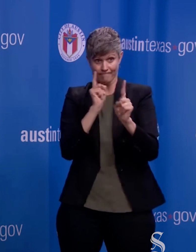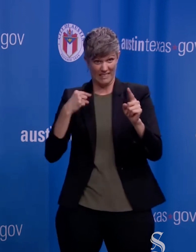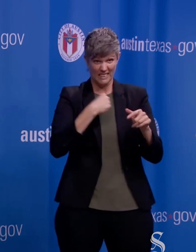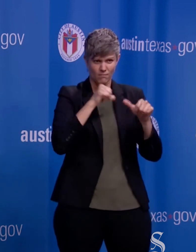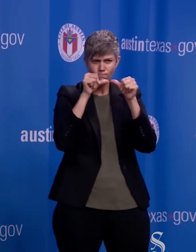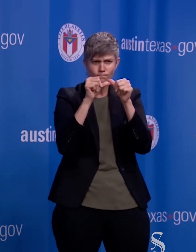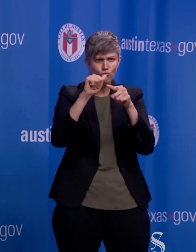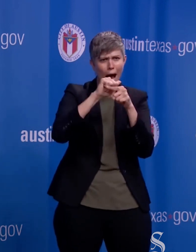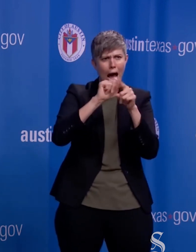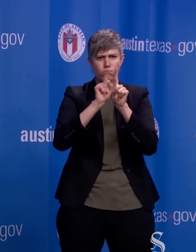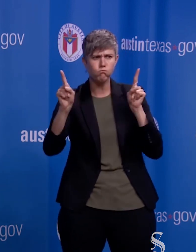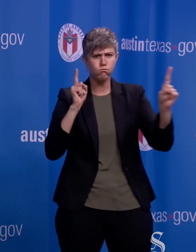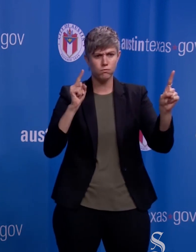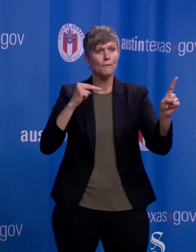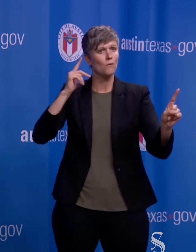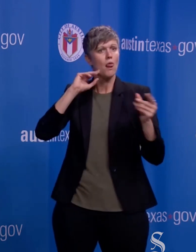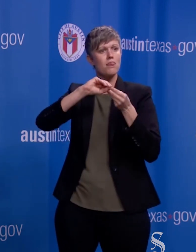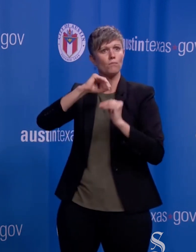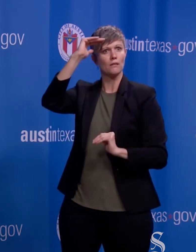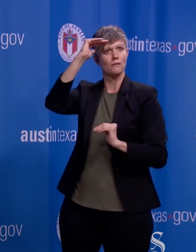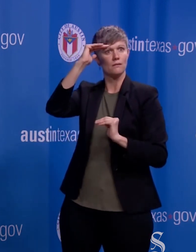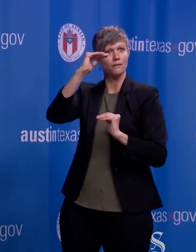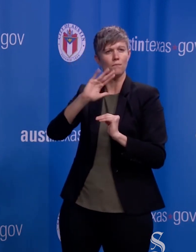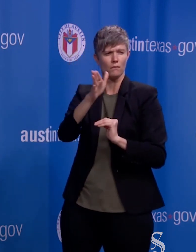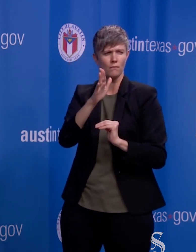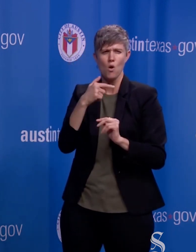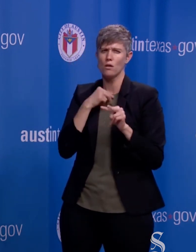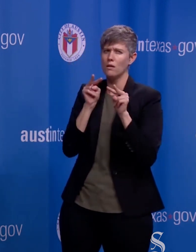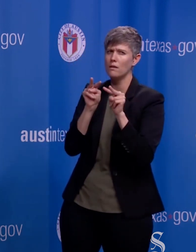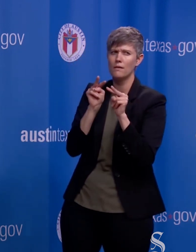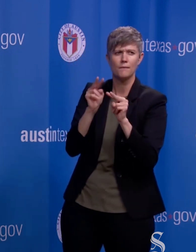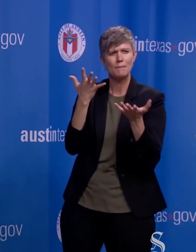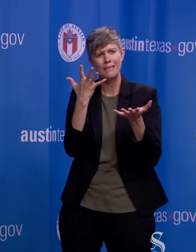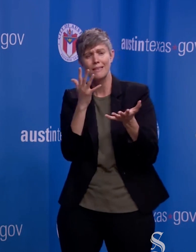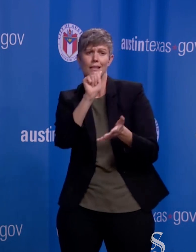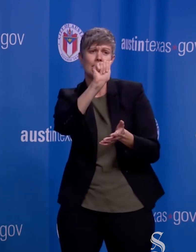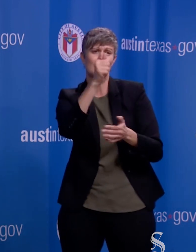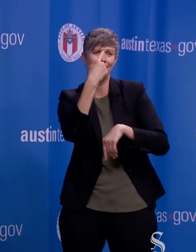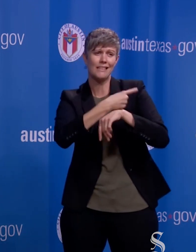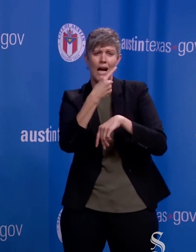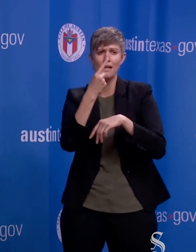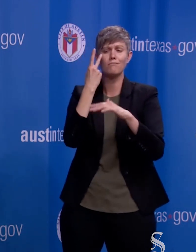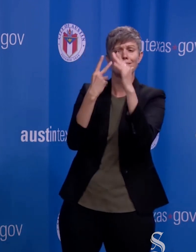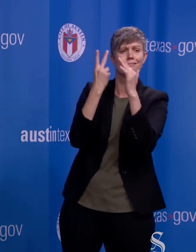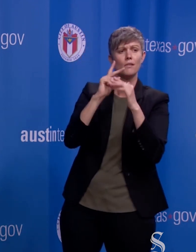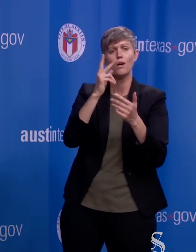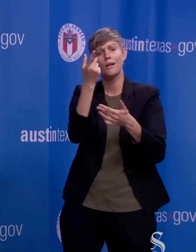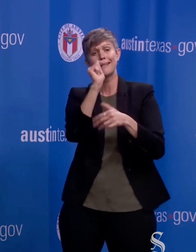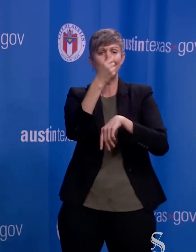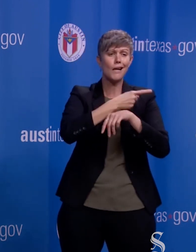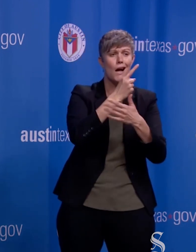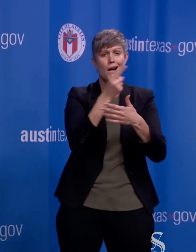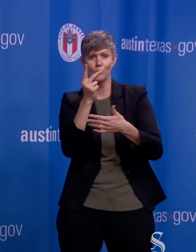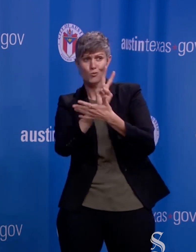isolate. So we're going to be watching this chart over the next 10 days to two weeks, and then we'll see really how we've done in the